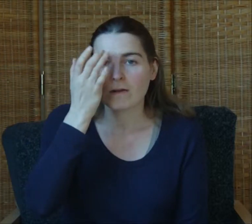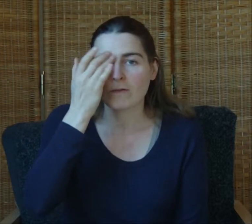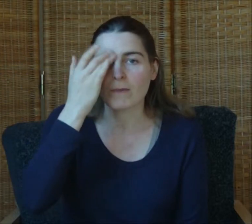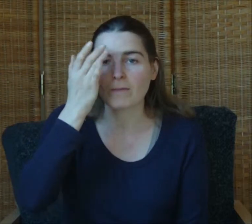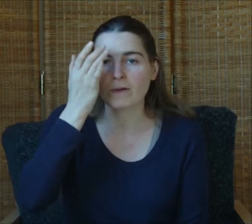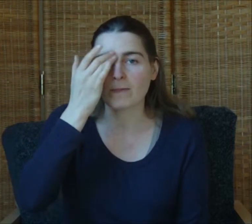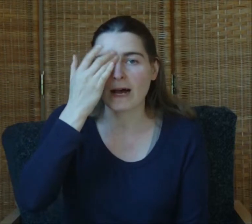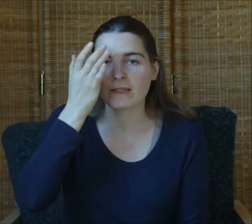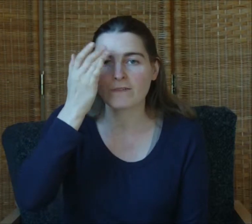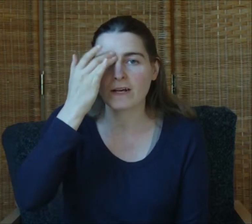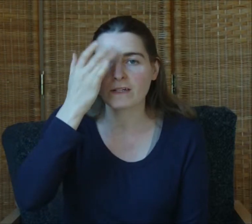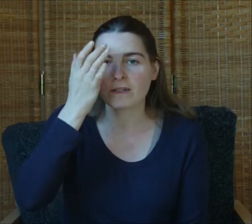Remembering past failures.